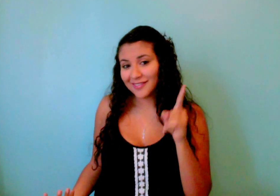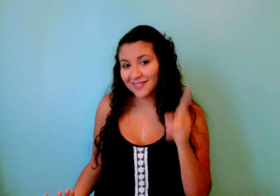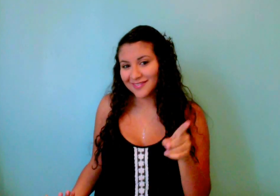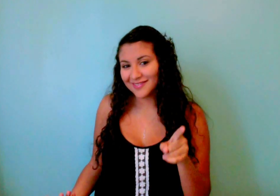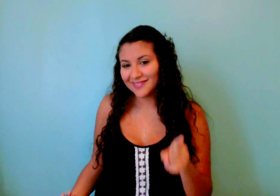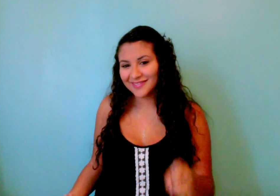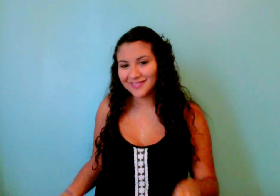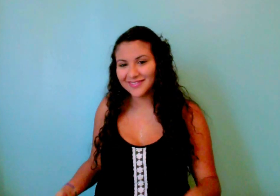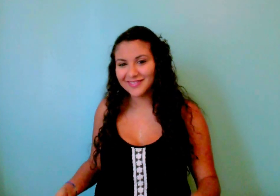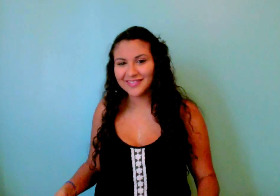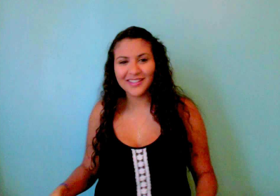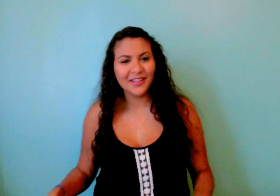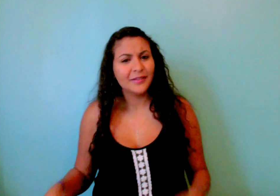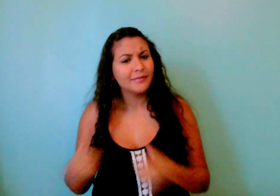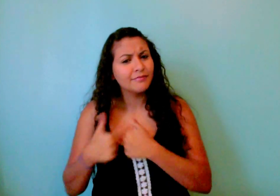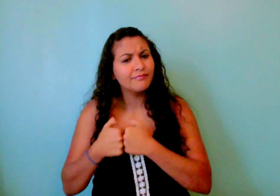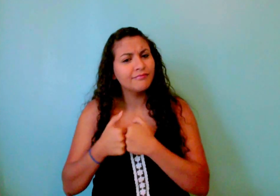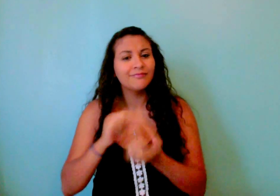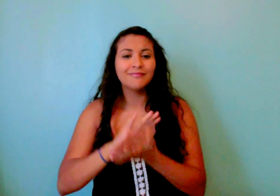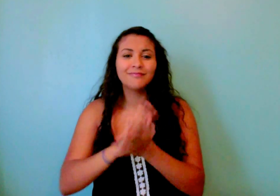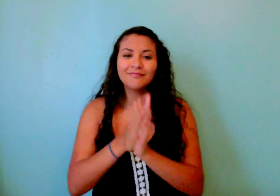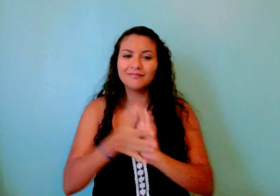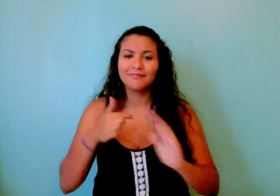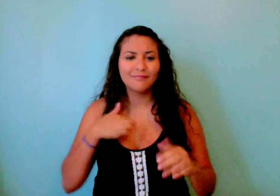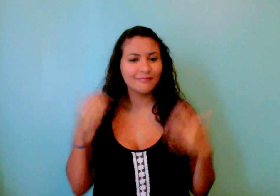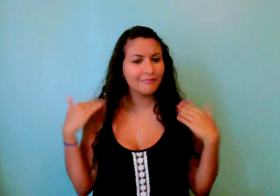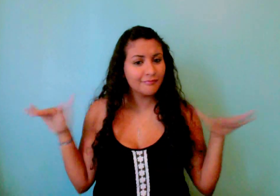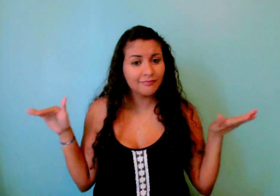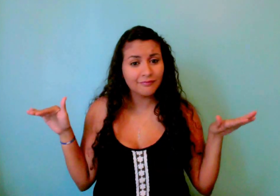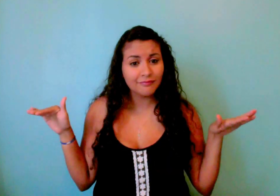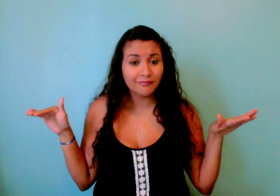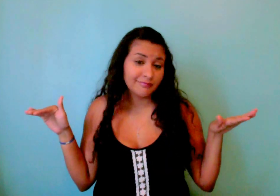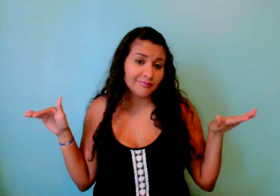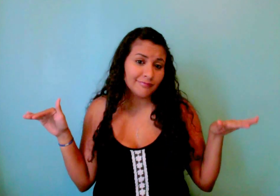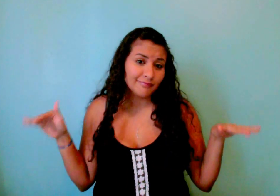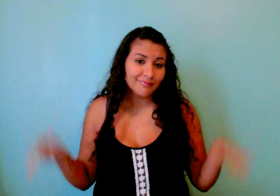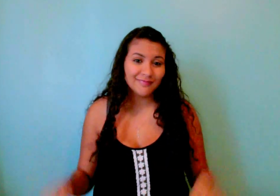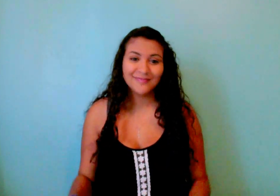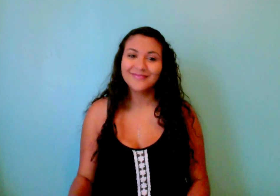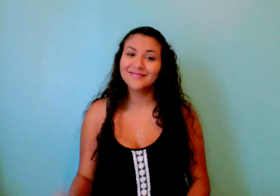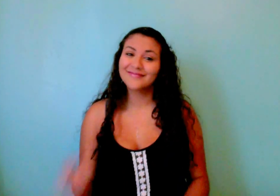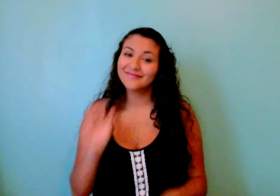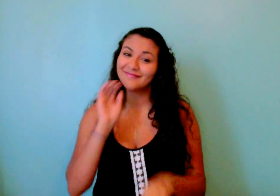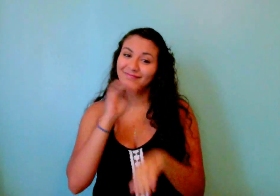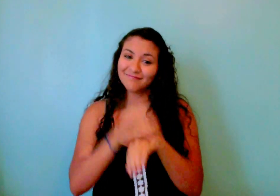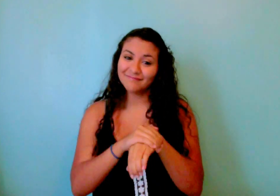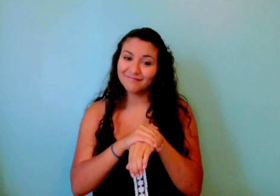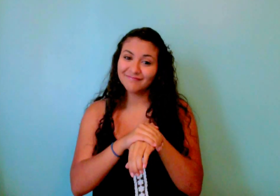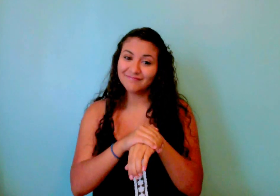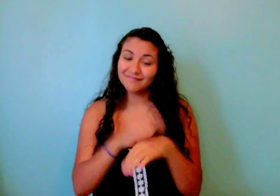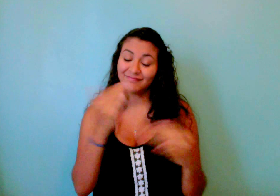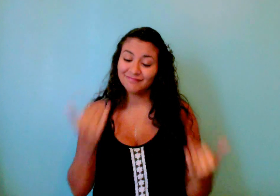day Baby, baby won't you be my saving grace Tonight, tonight,